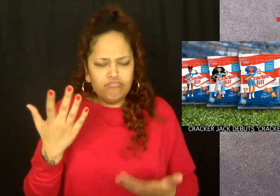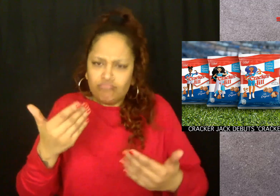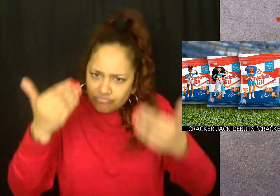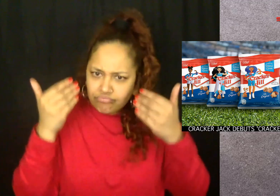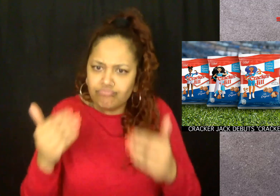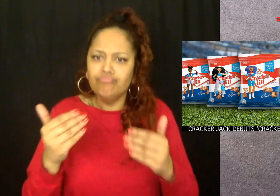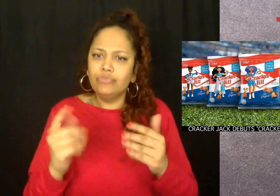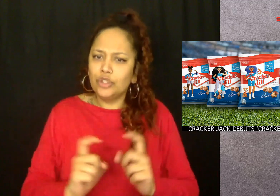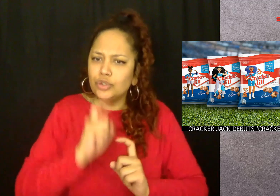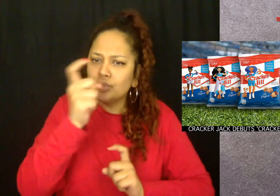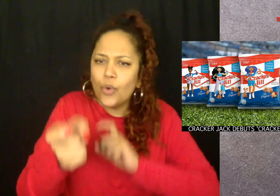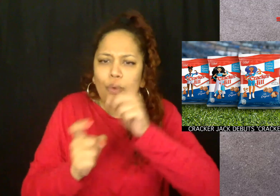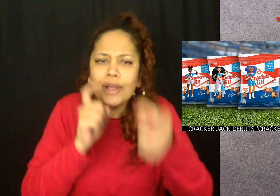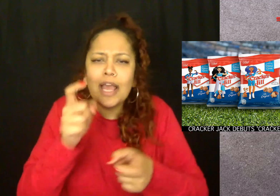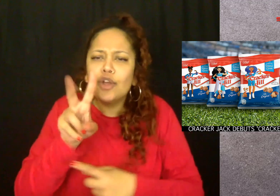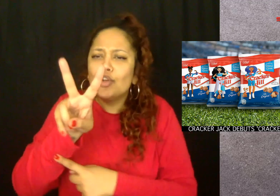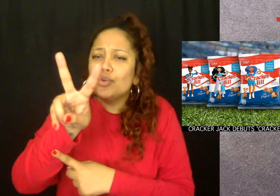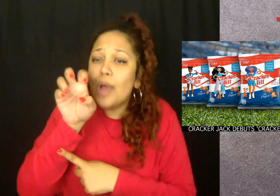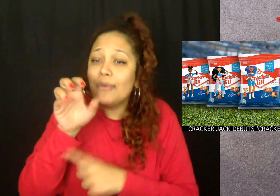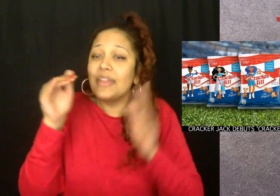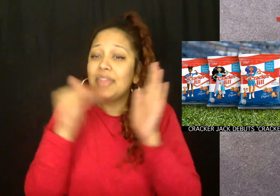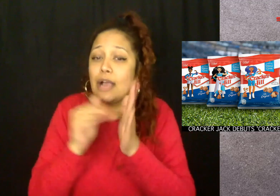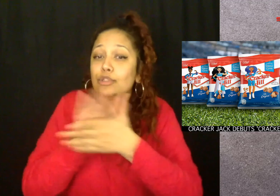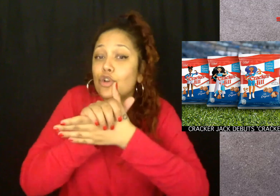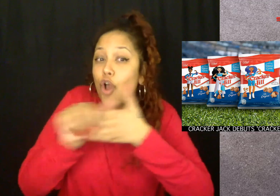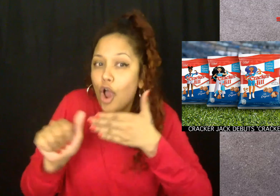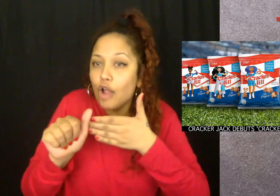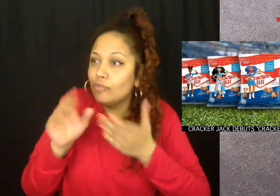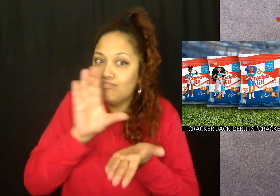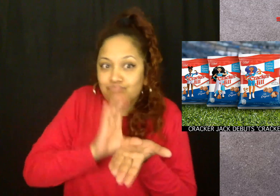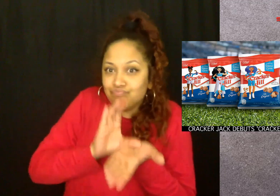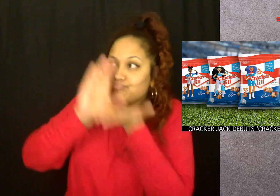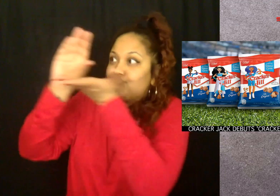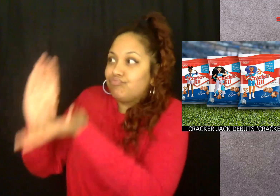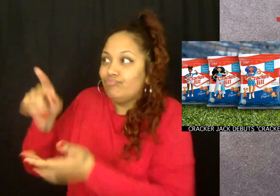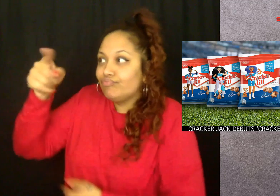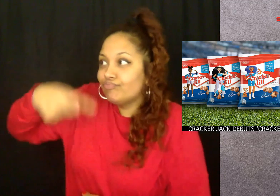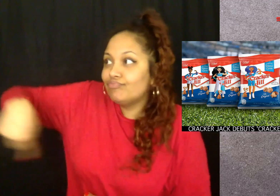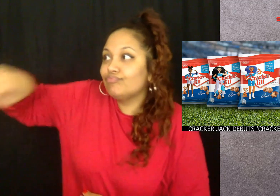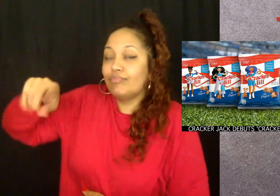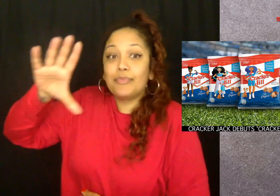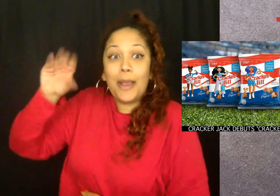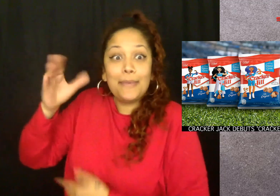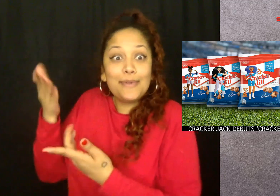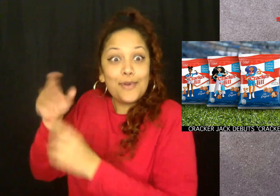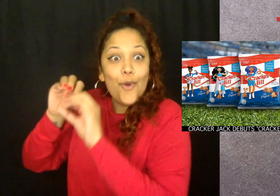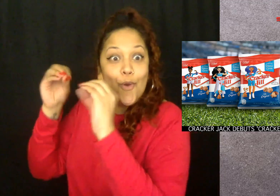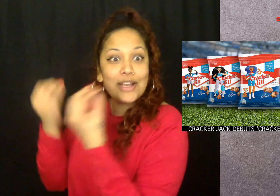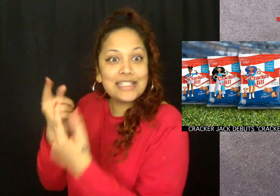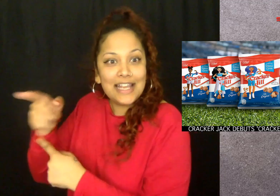The company has also pledged to donate $200,000 to the Women's Sports Foundation.